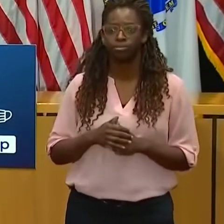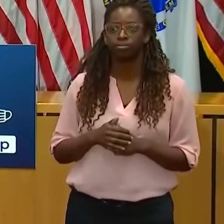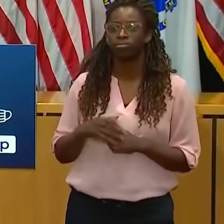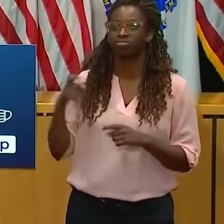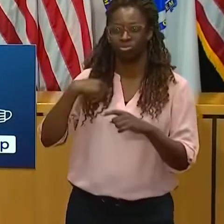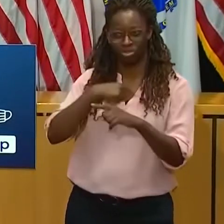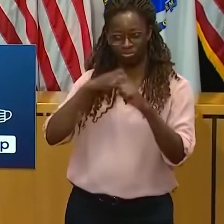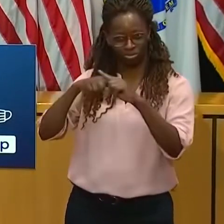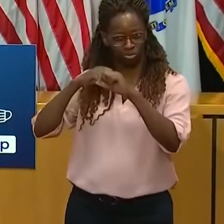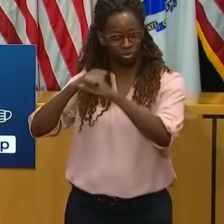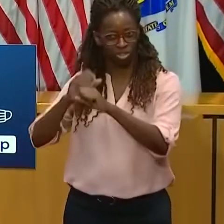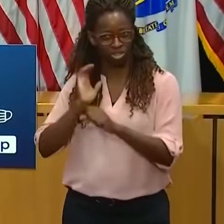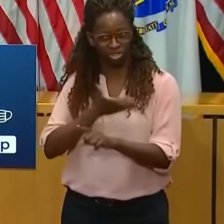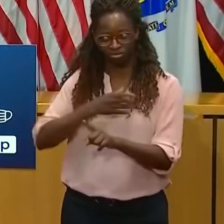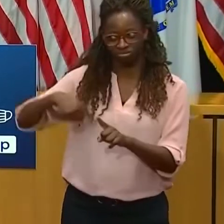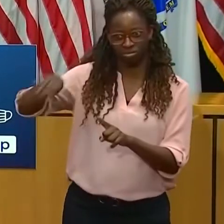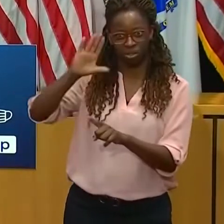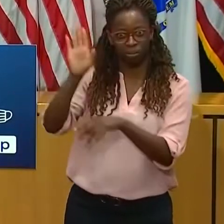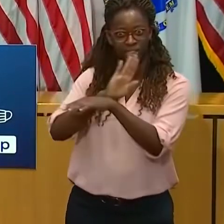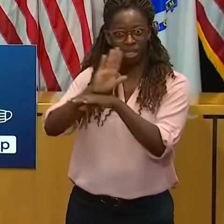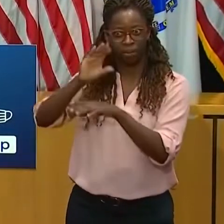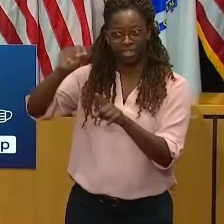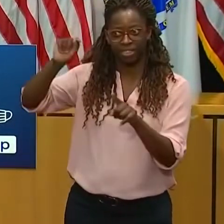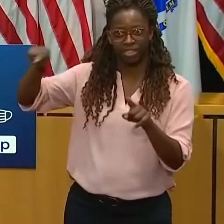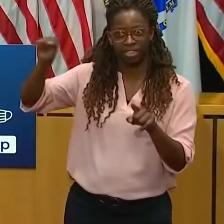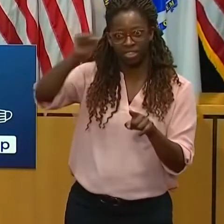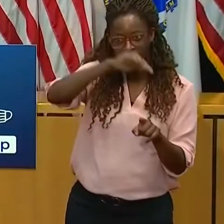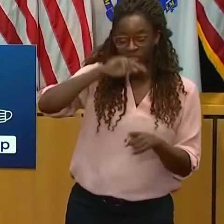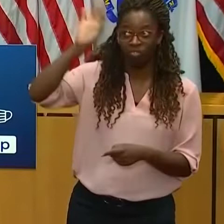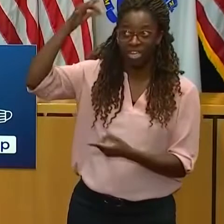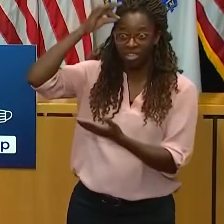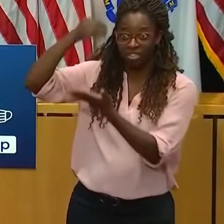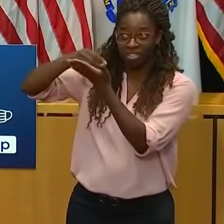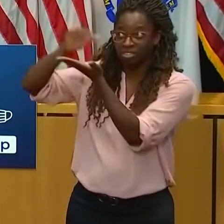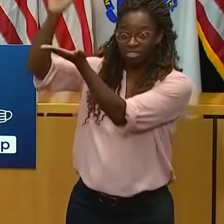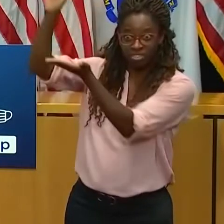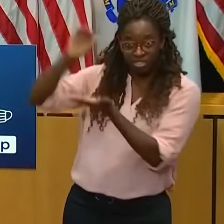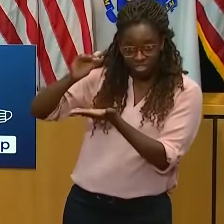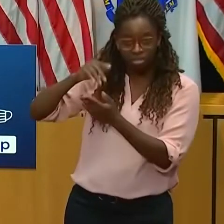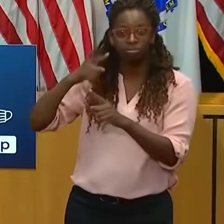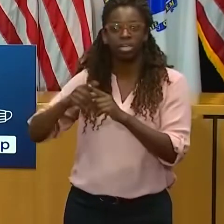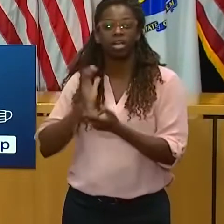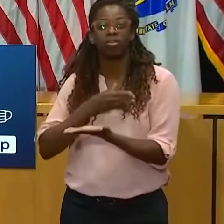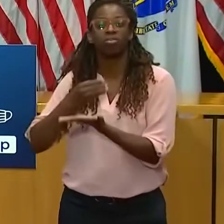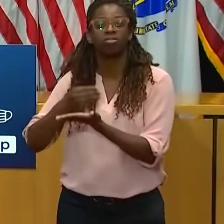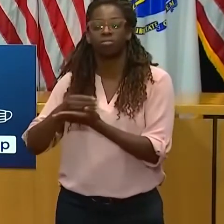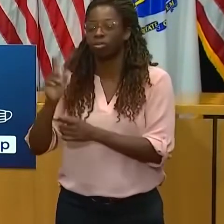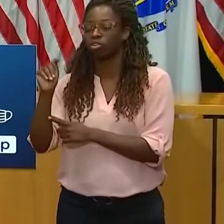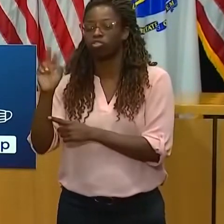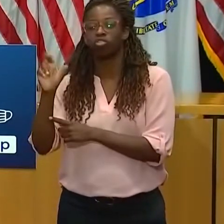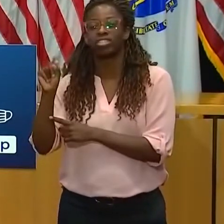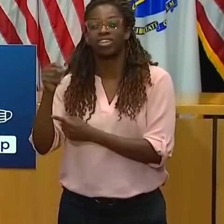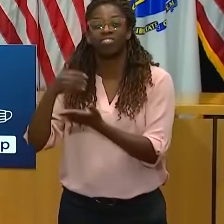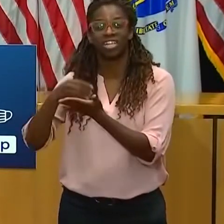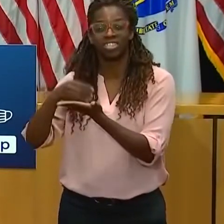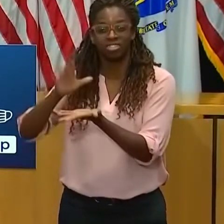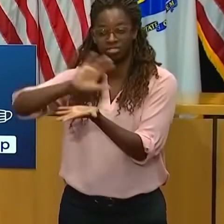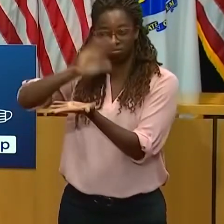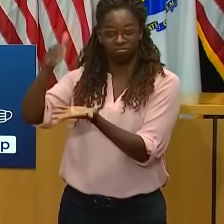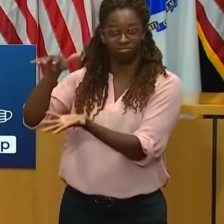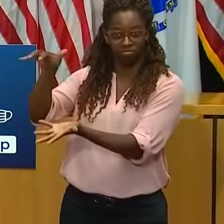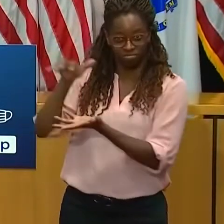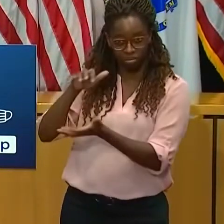borrowed funds from the federal government to keep the unemployment trust fund at a level that can sustain payments to the thousands of Massachusetts